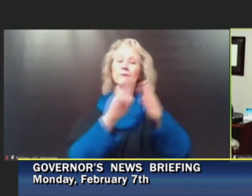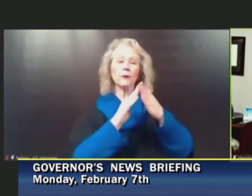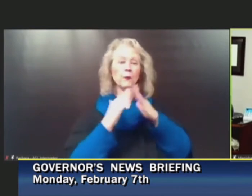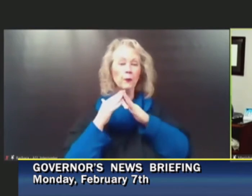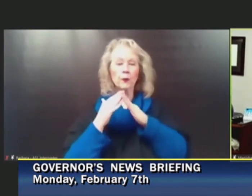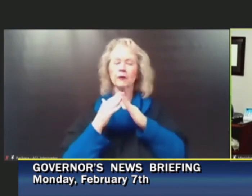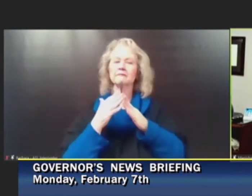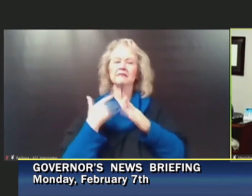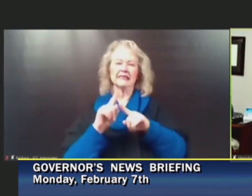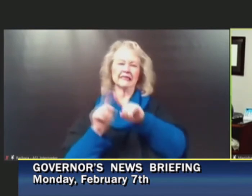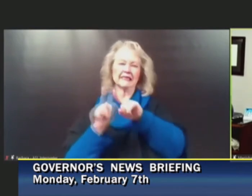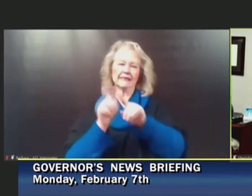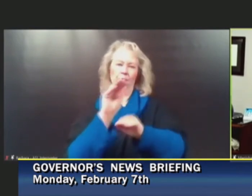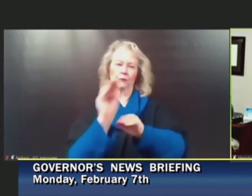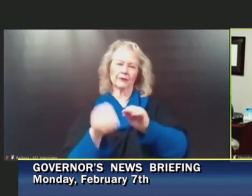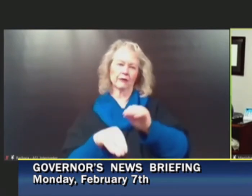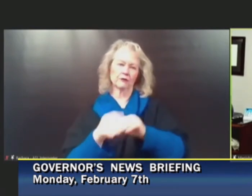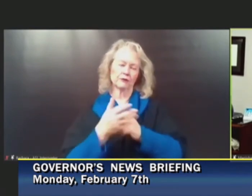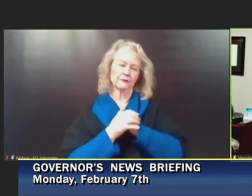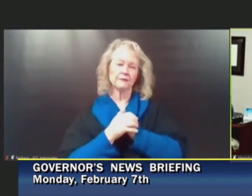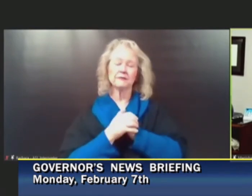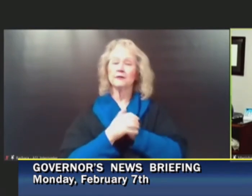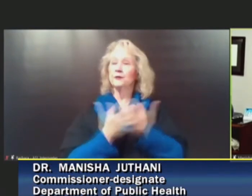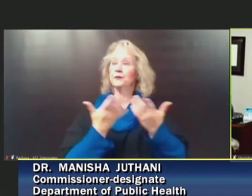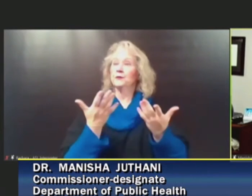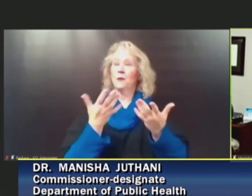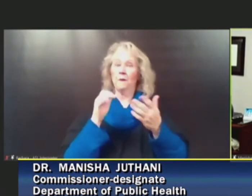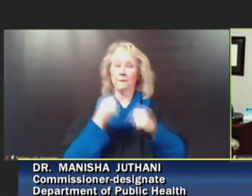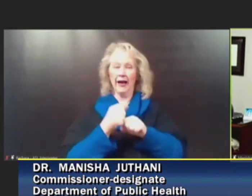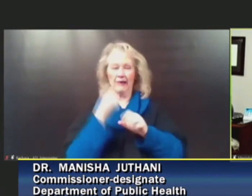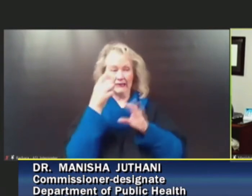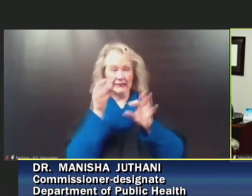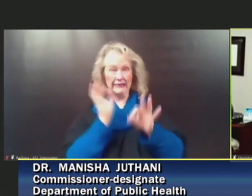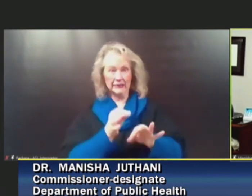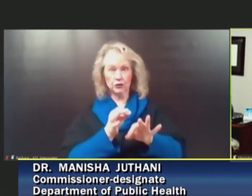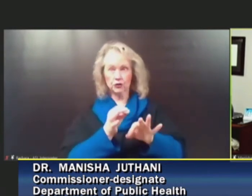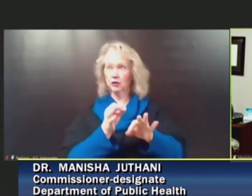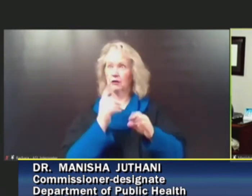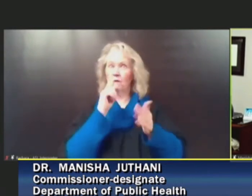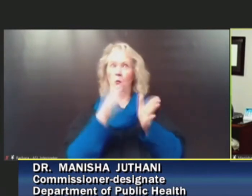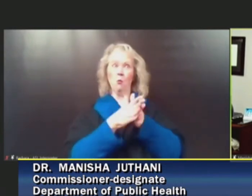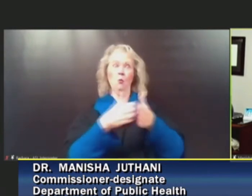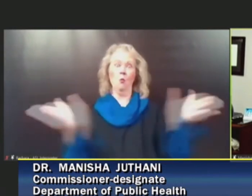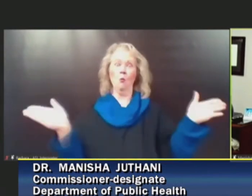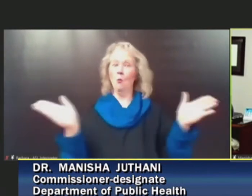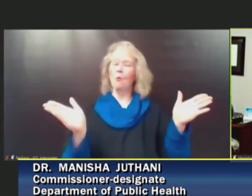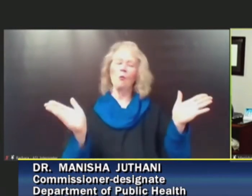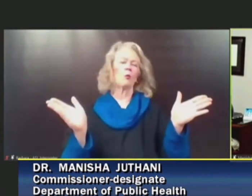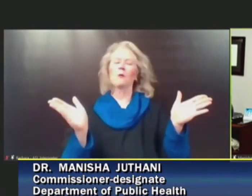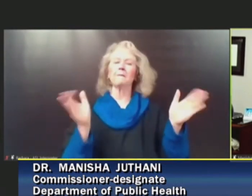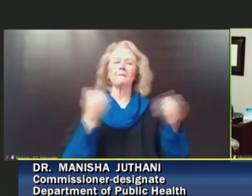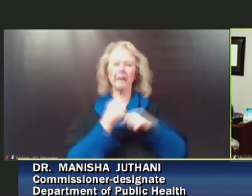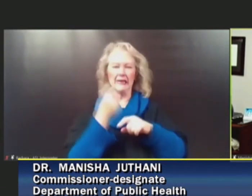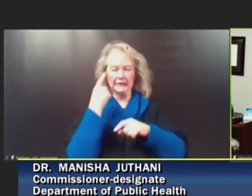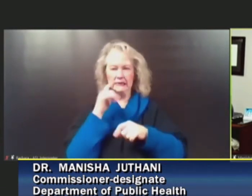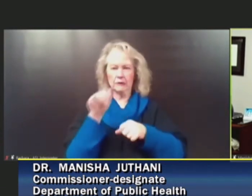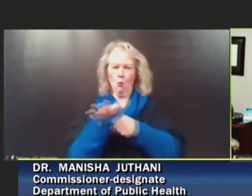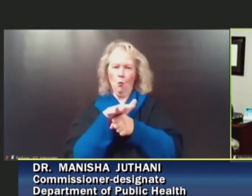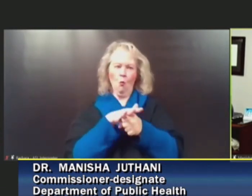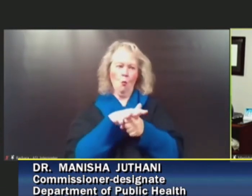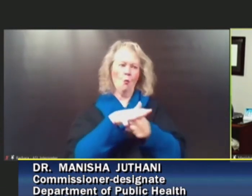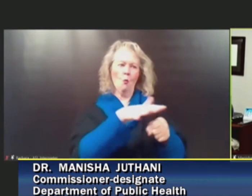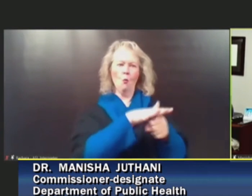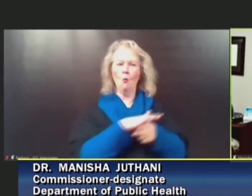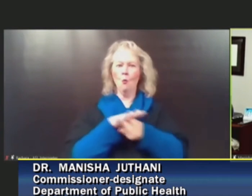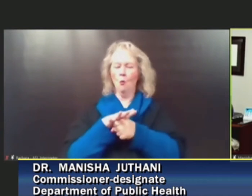rates. And so therefore putting this decision at the local level where school boards can assess their population